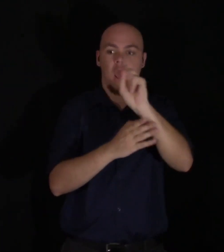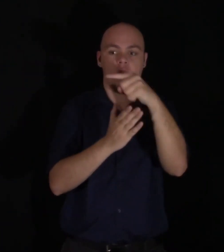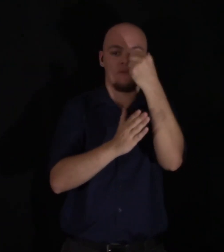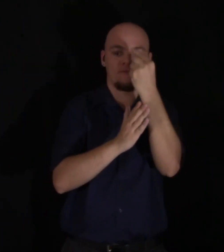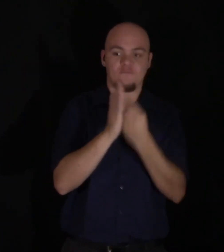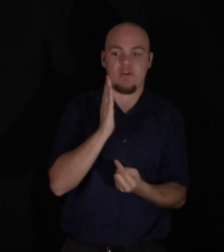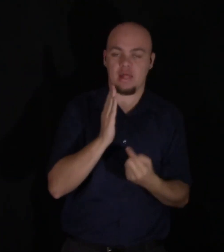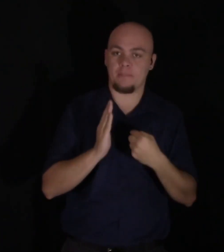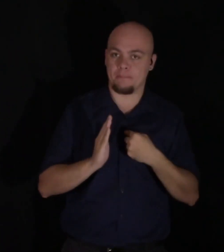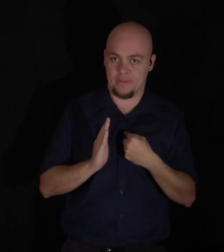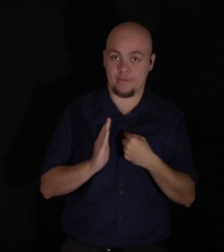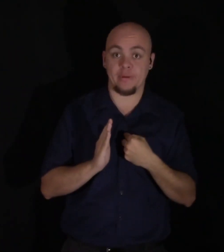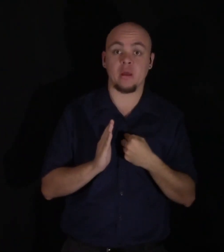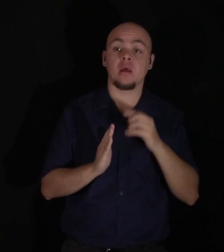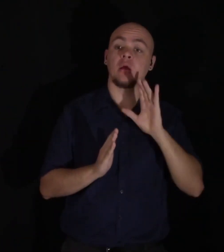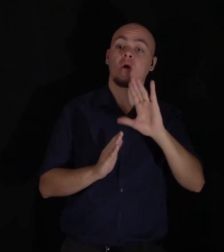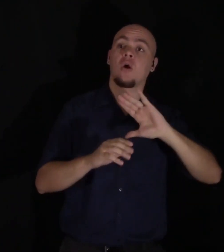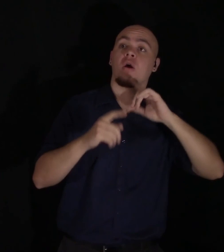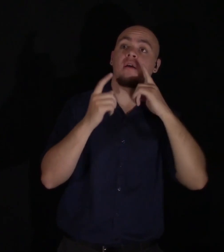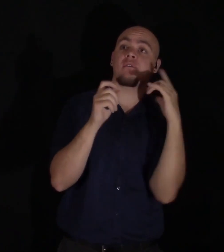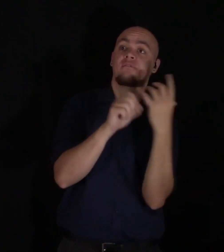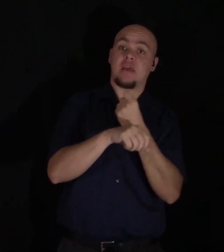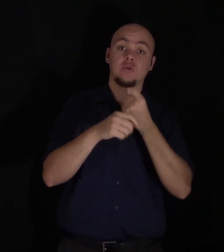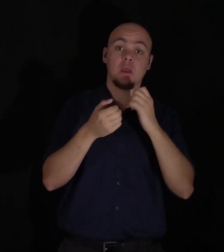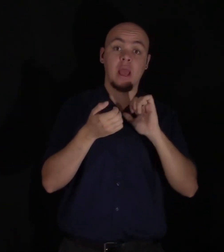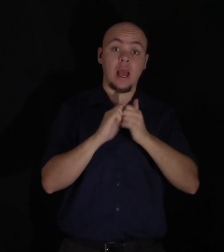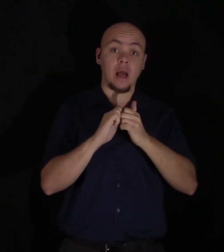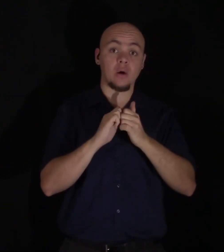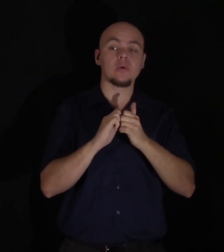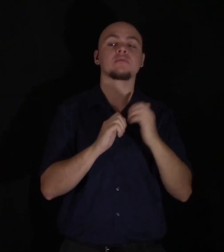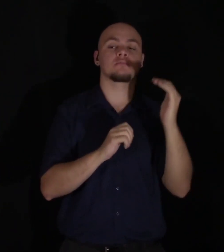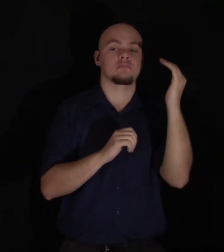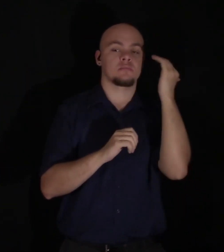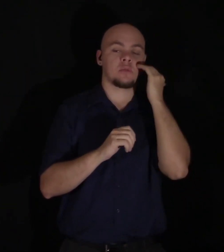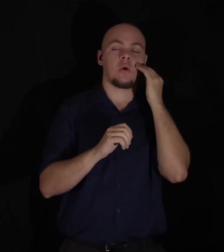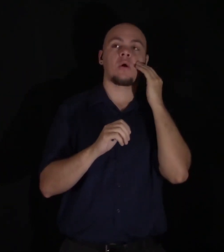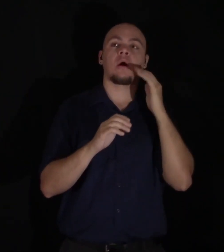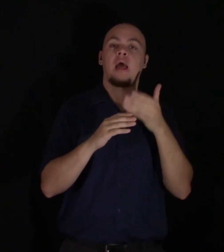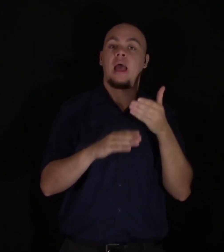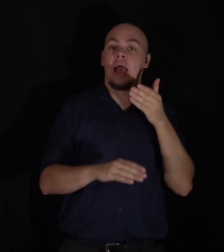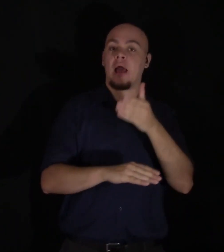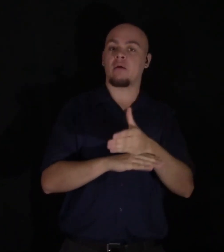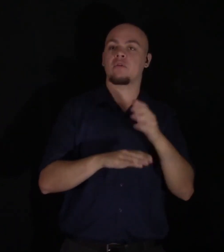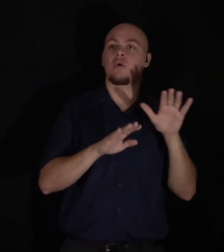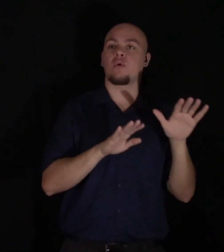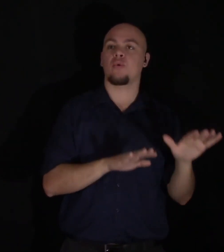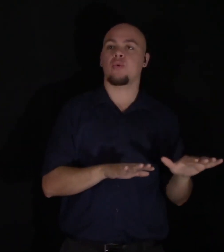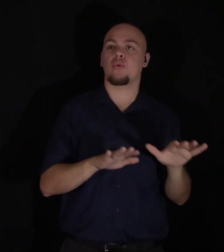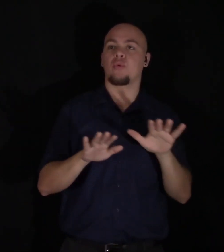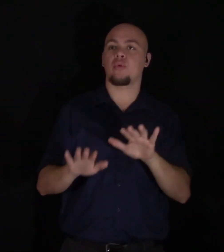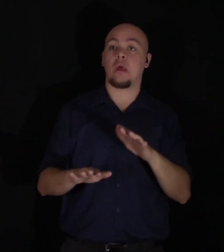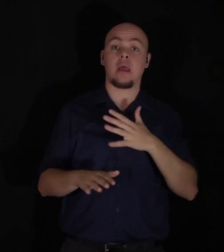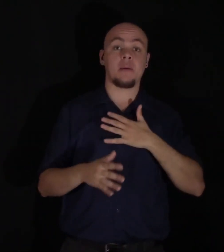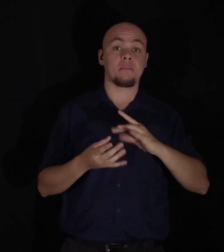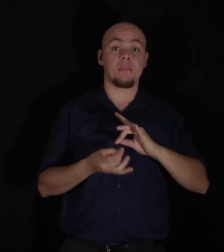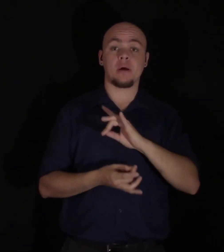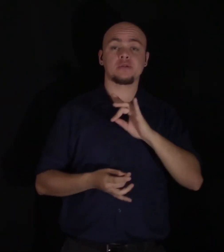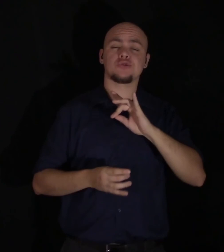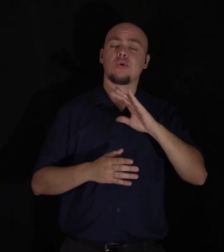Her victory was announced by an unusual tranquillity and gladness of soul which followed the relinquishing of my